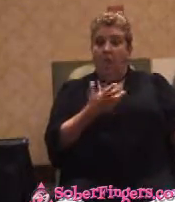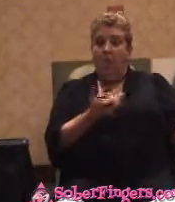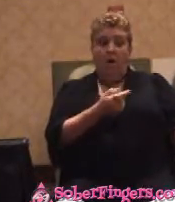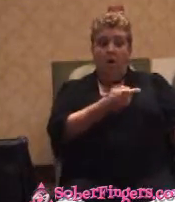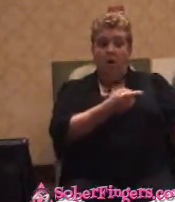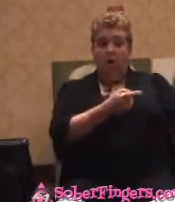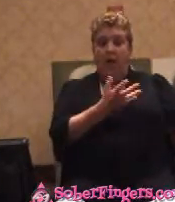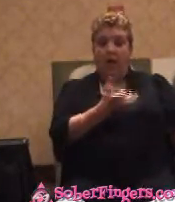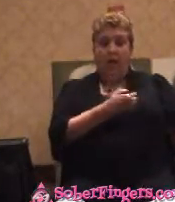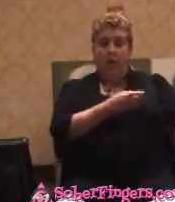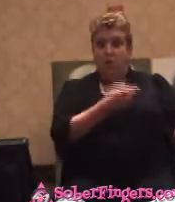her there now.